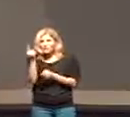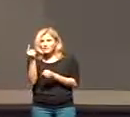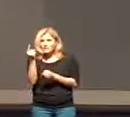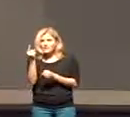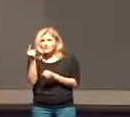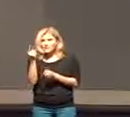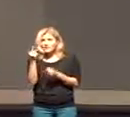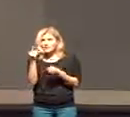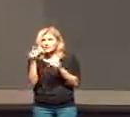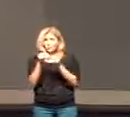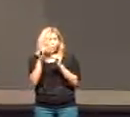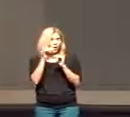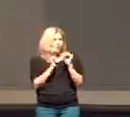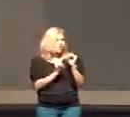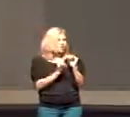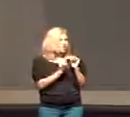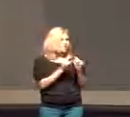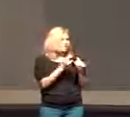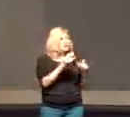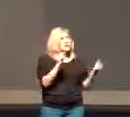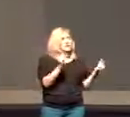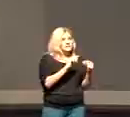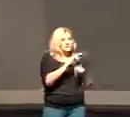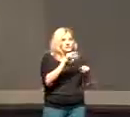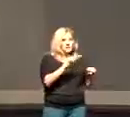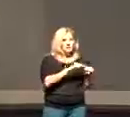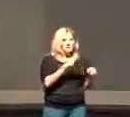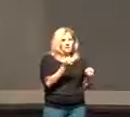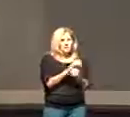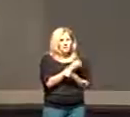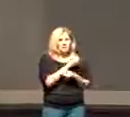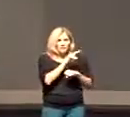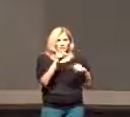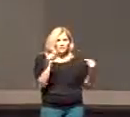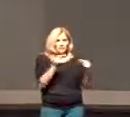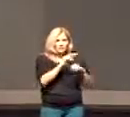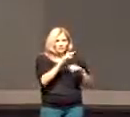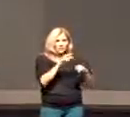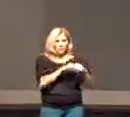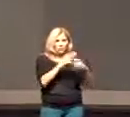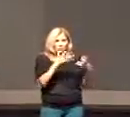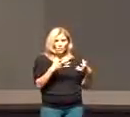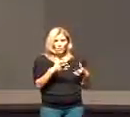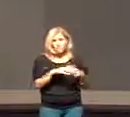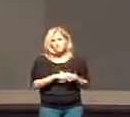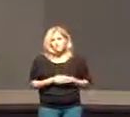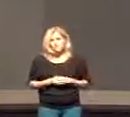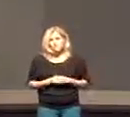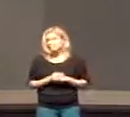want him more than what my sinful nature loves and what my sinful nature wants